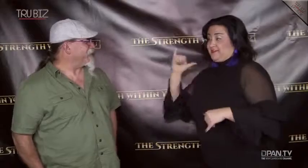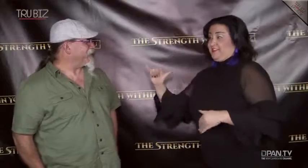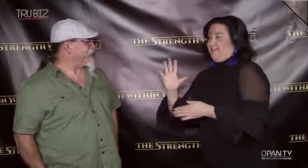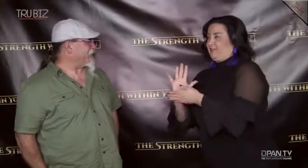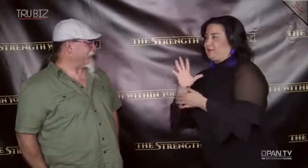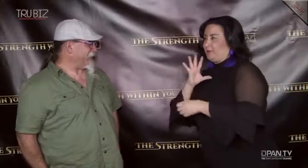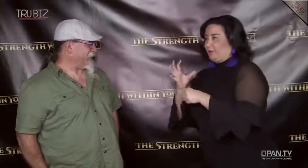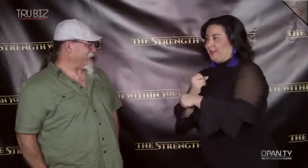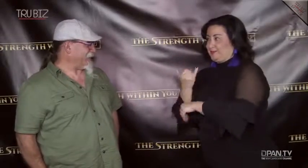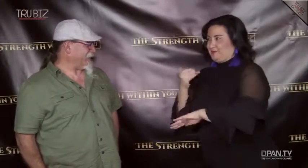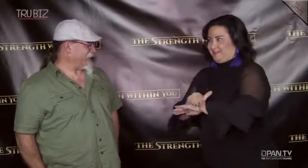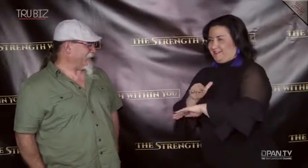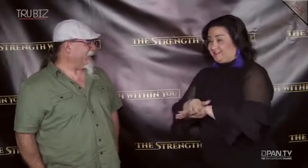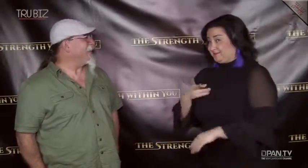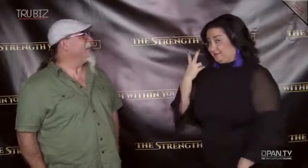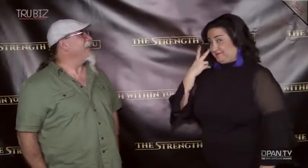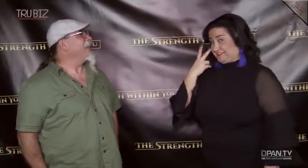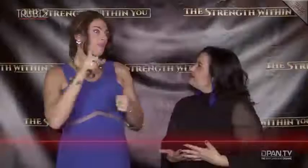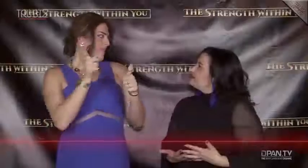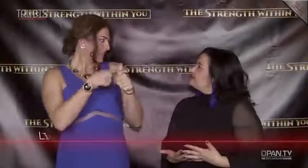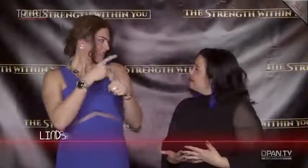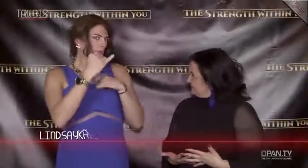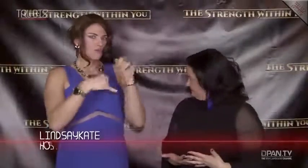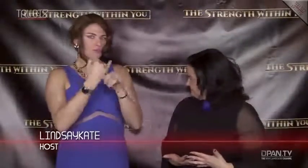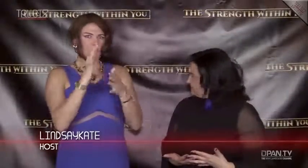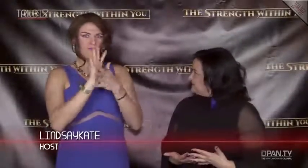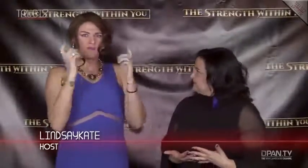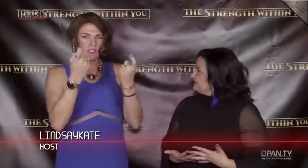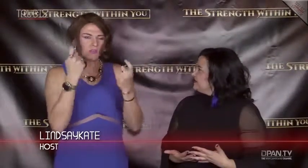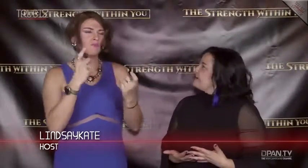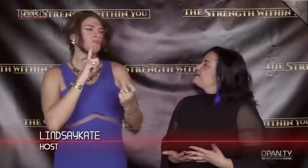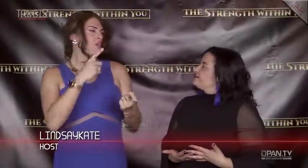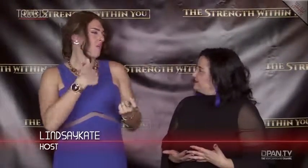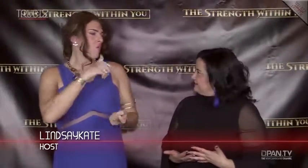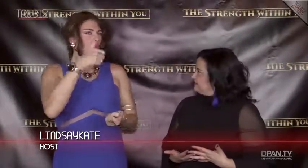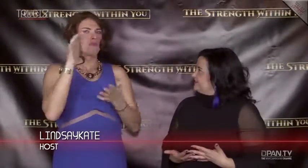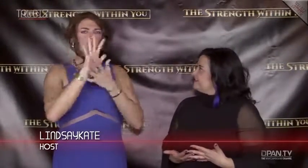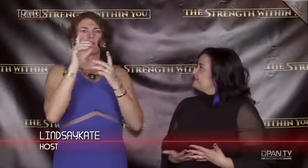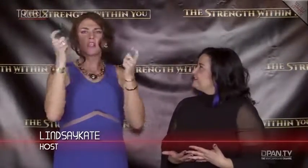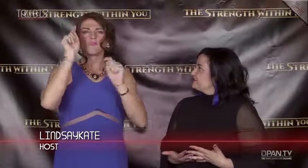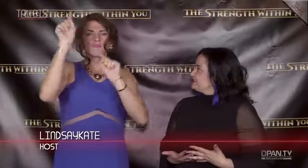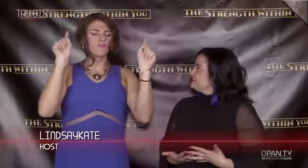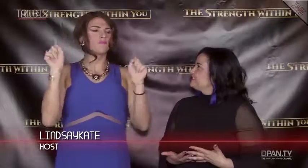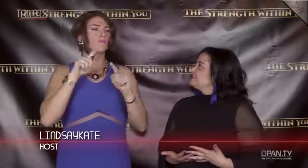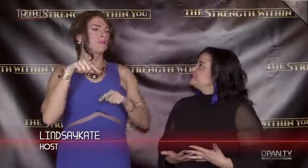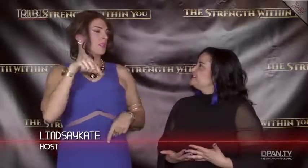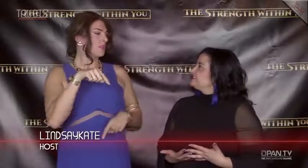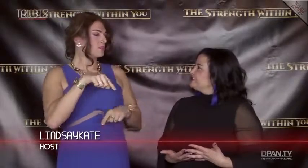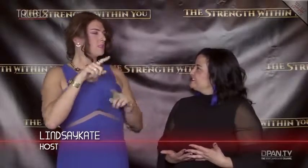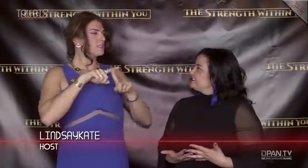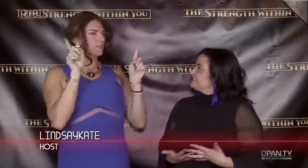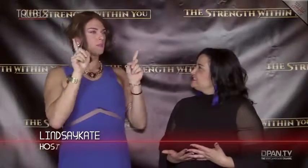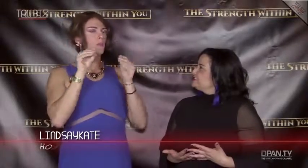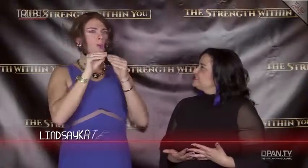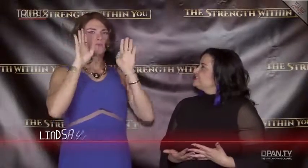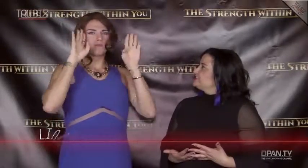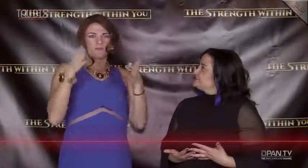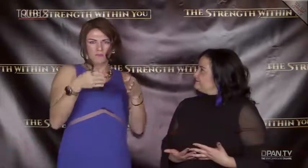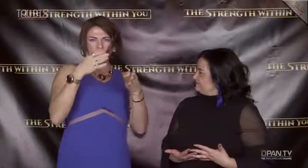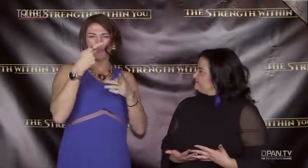It'll be interesting to see if that film will win tonight. We'll see. This is the first international film festival. There are other film festivals, but in this,